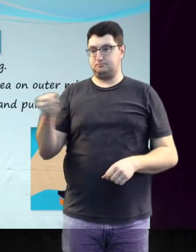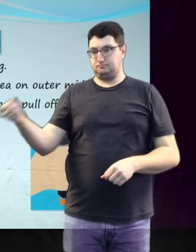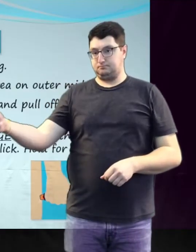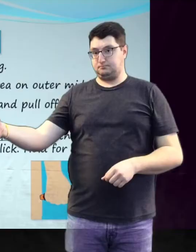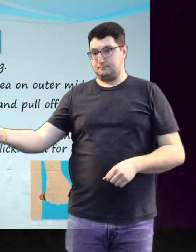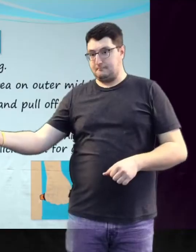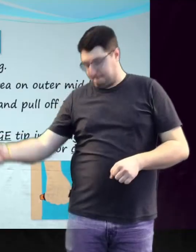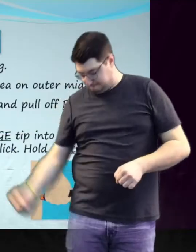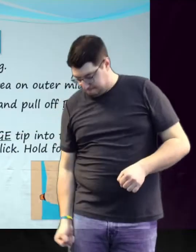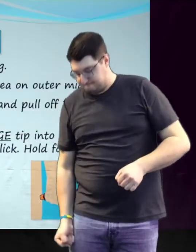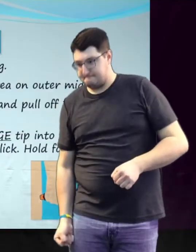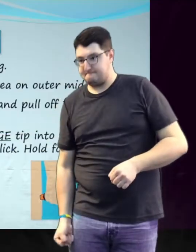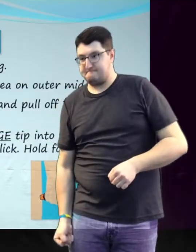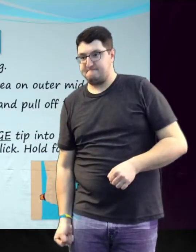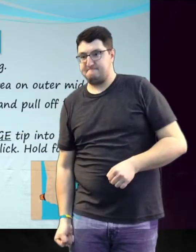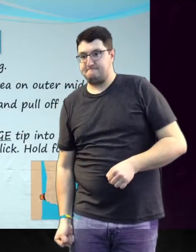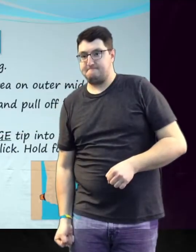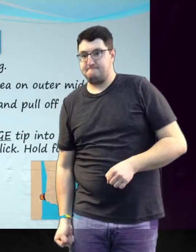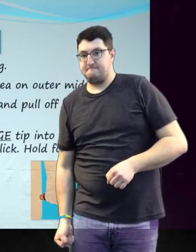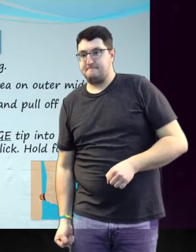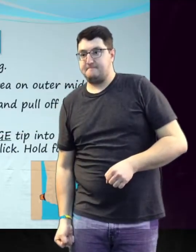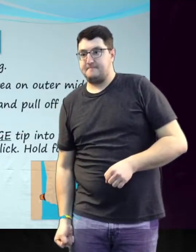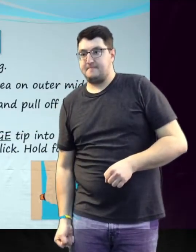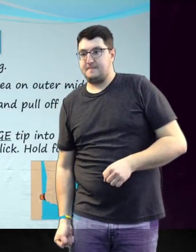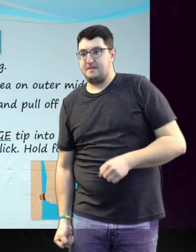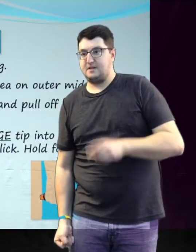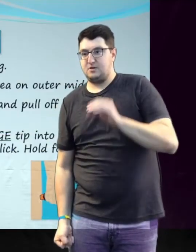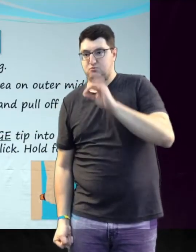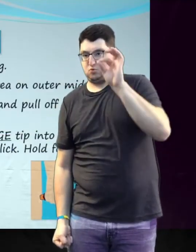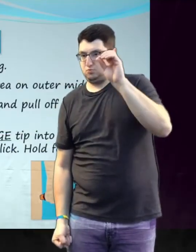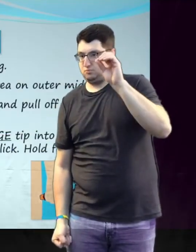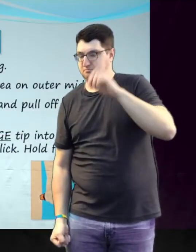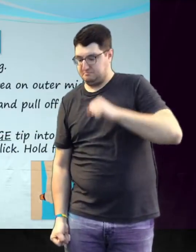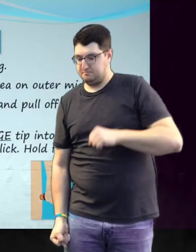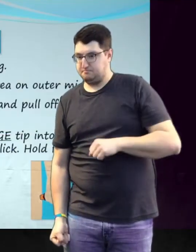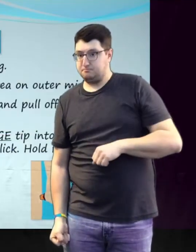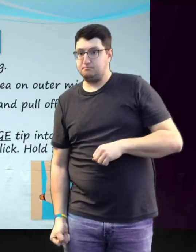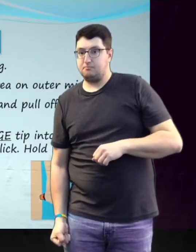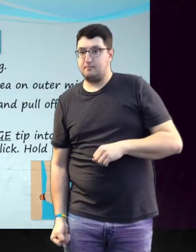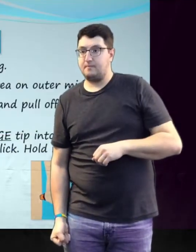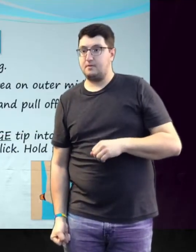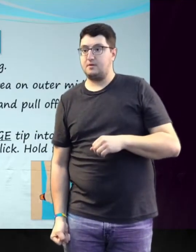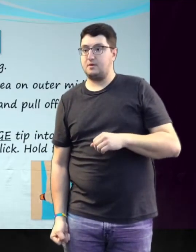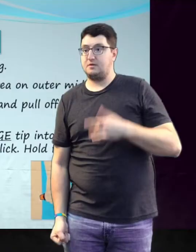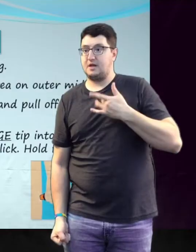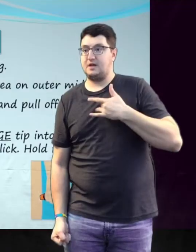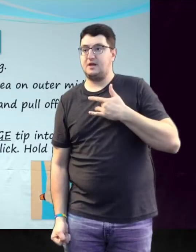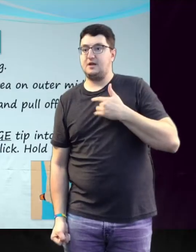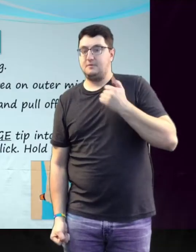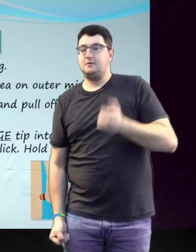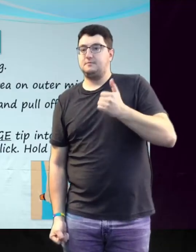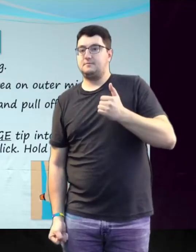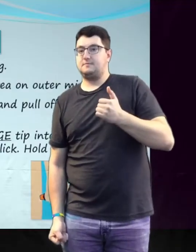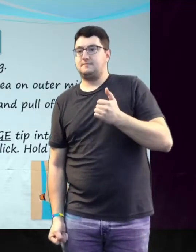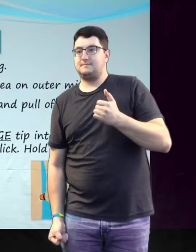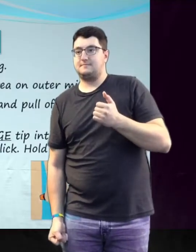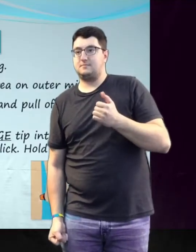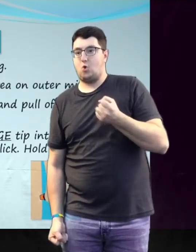Administer the EpiPen by pressing the tip into the thigh at a 90 degree angle until you hear or feel it